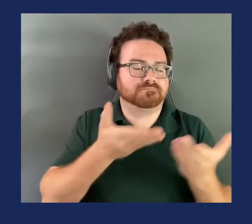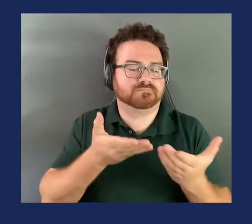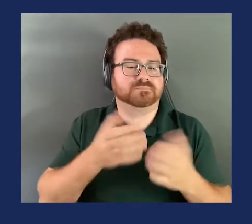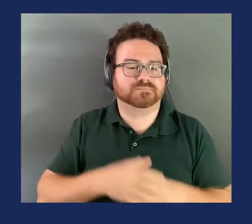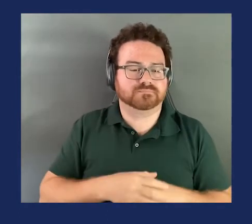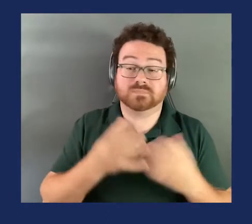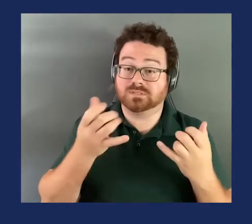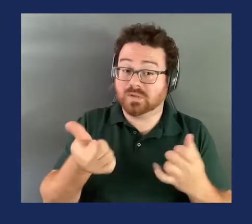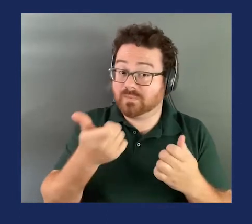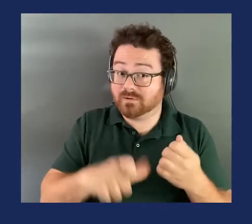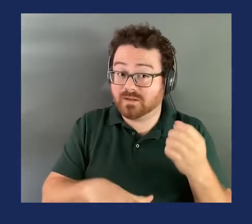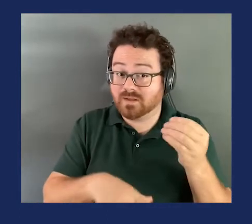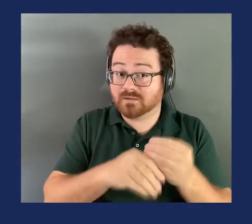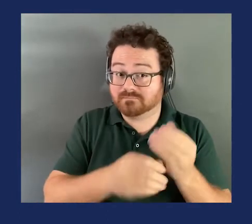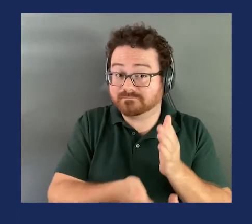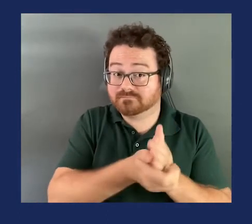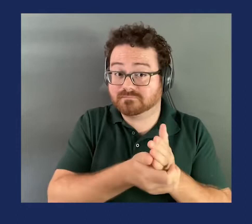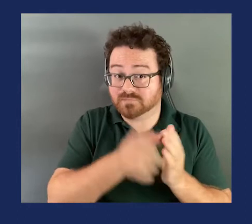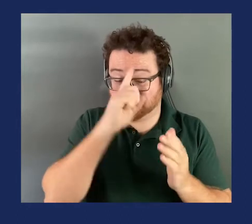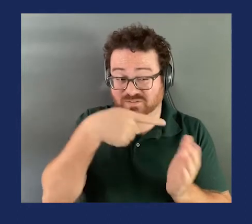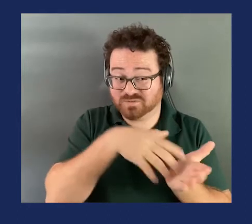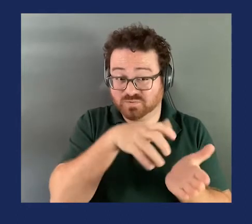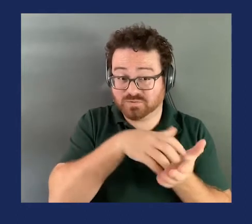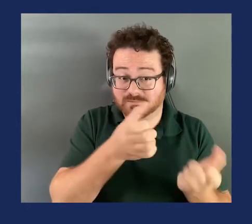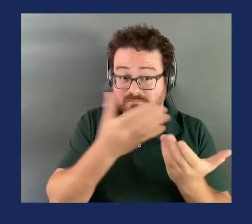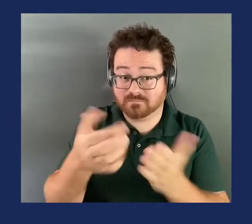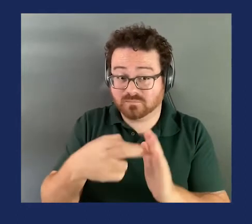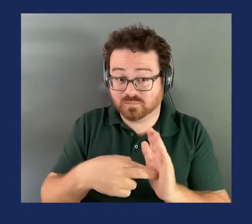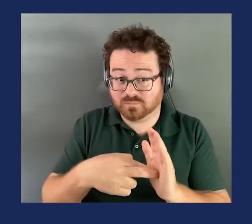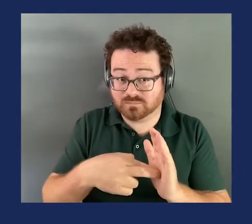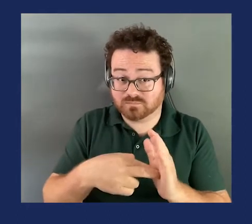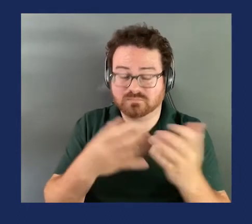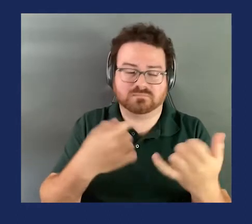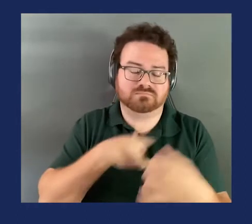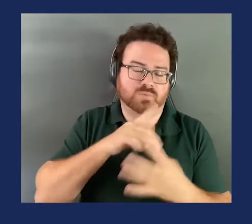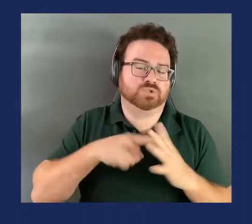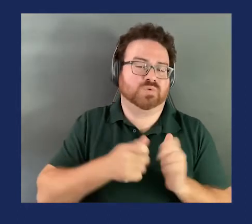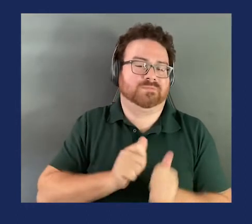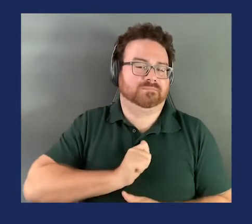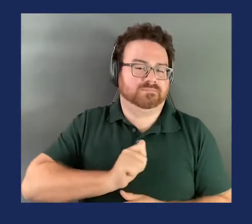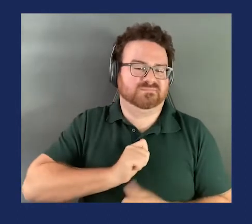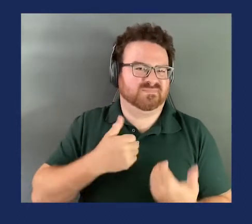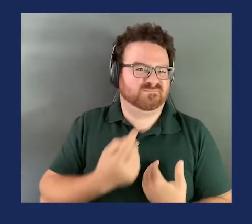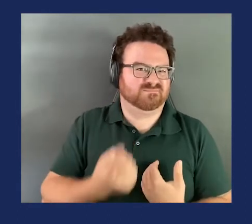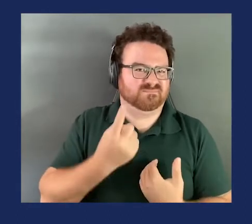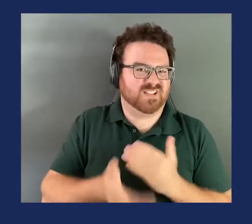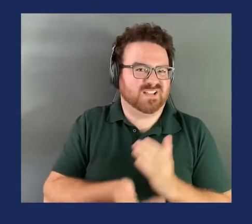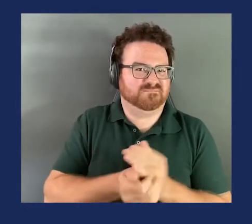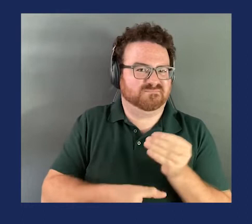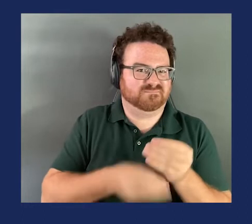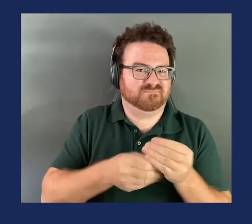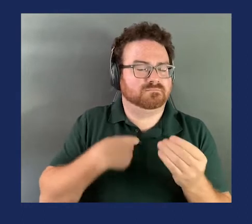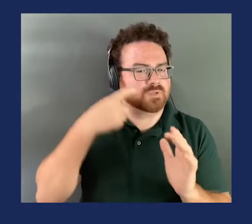amendments up to the draft proposed rule. I'm going to actually start with myself at one amendment and recognize